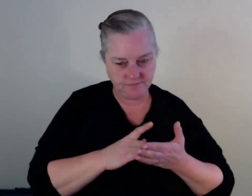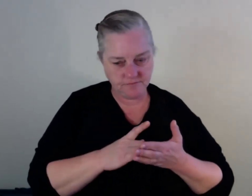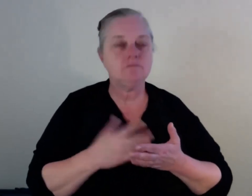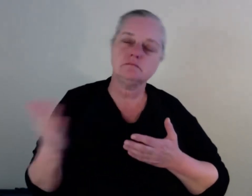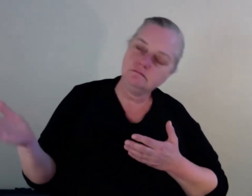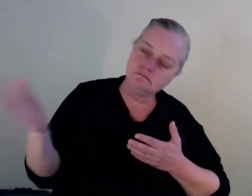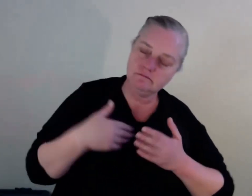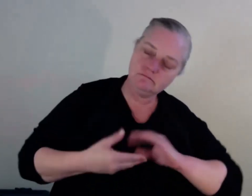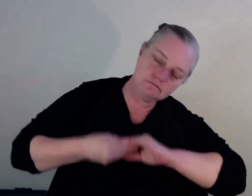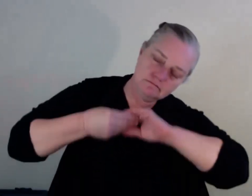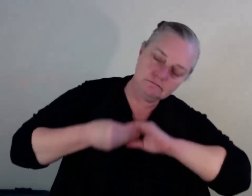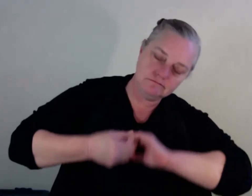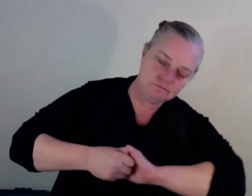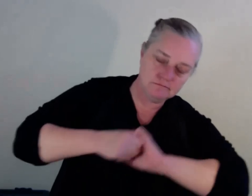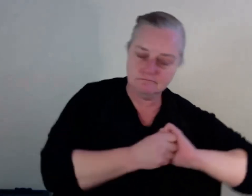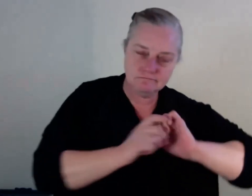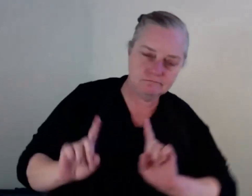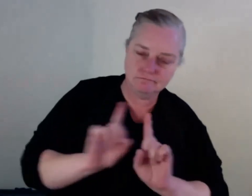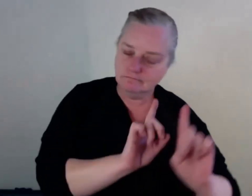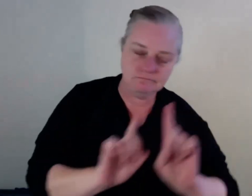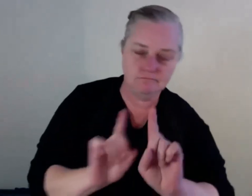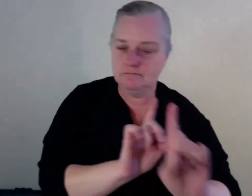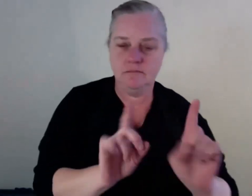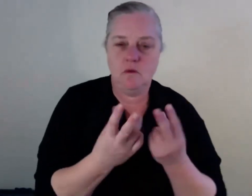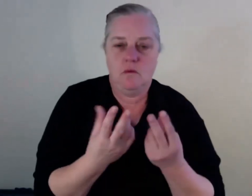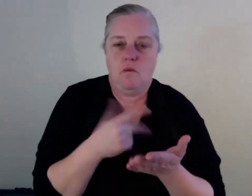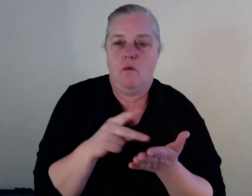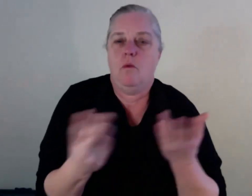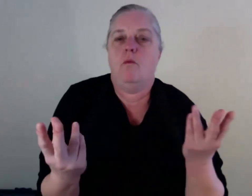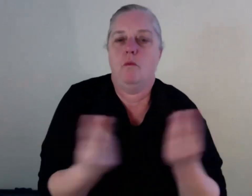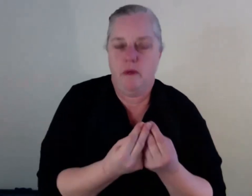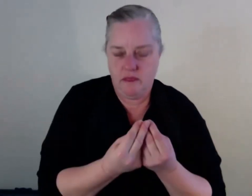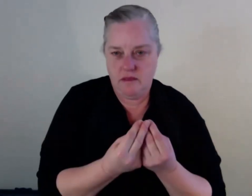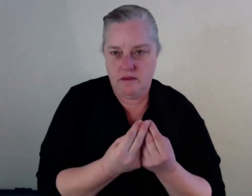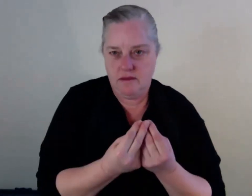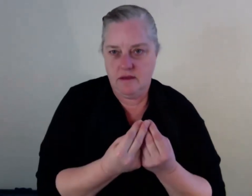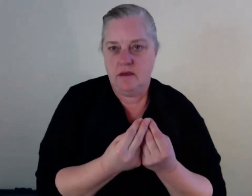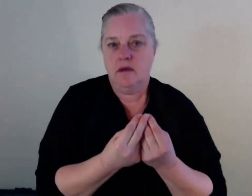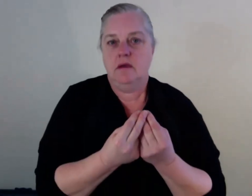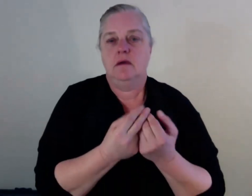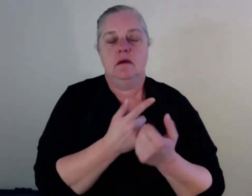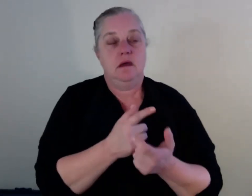would be very advantageous because you've got someone there who's lived what you're living and